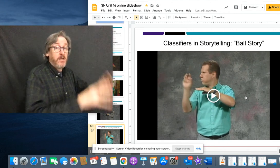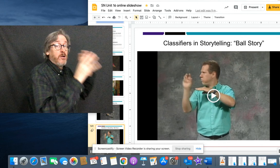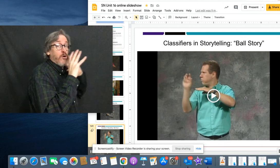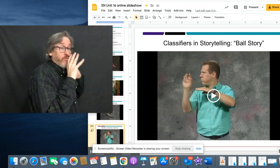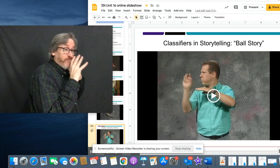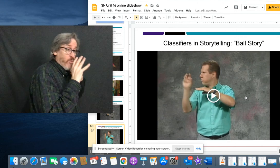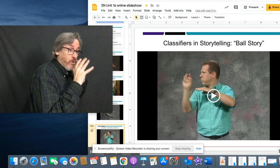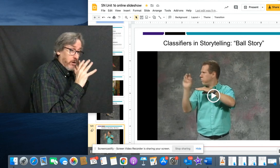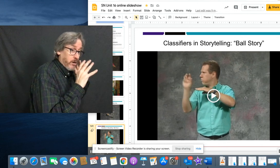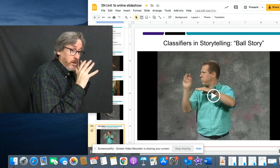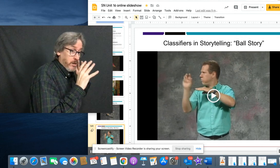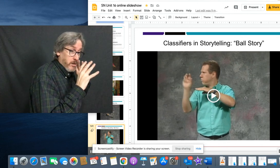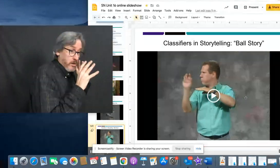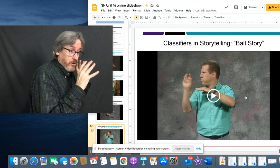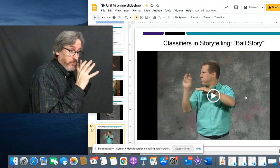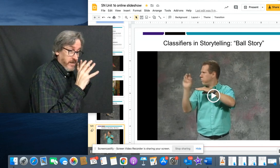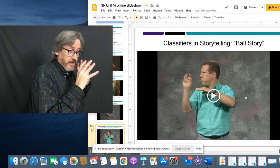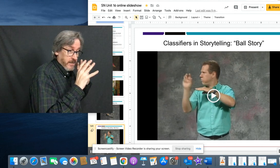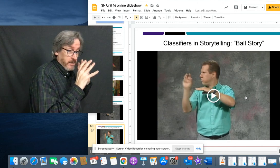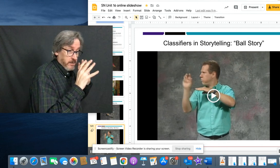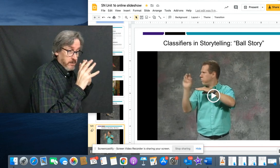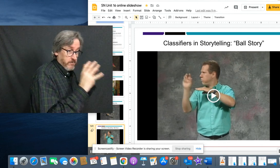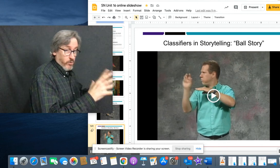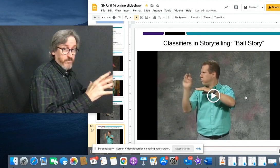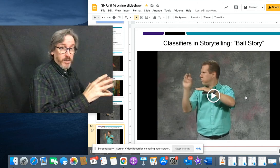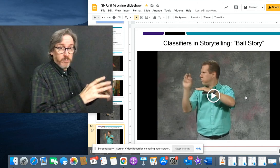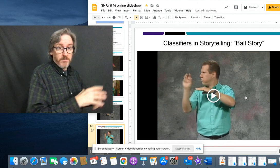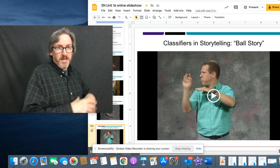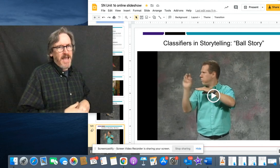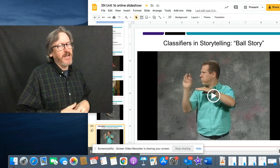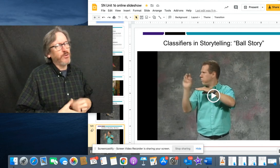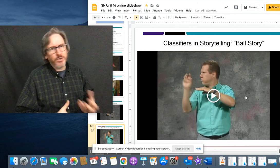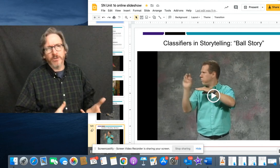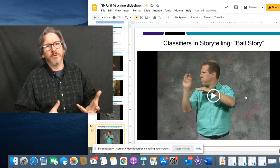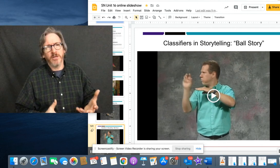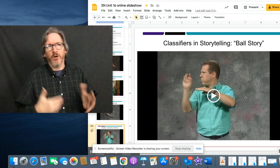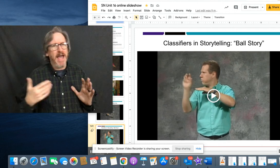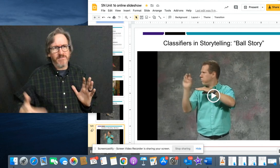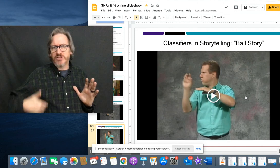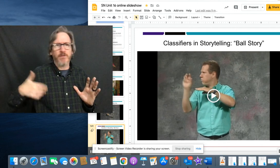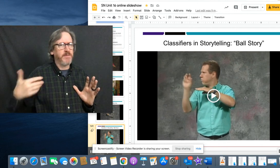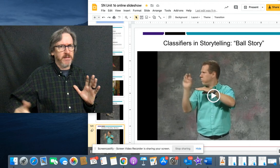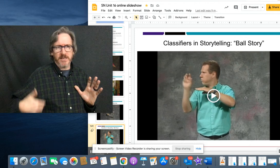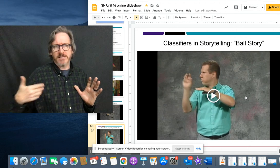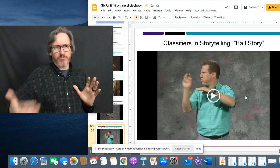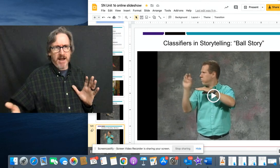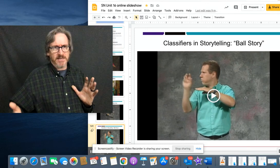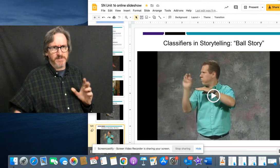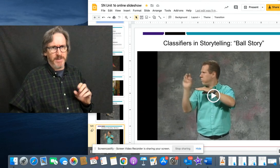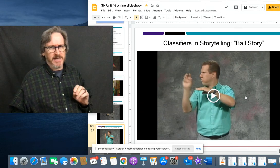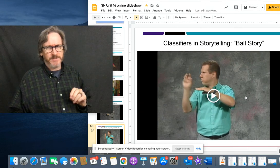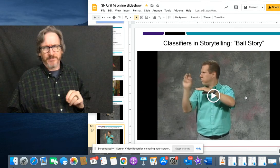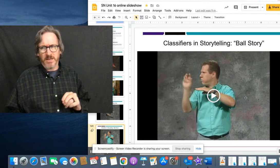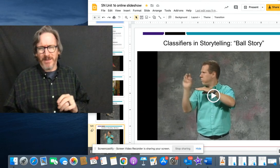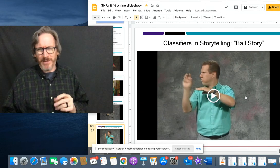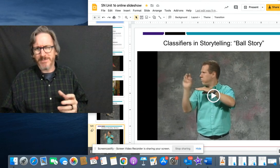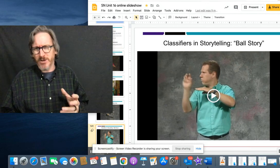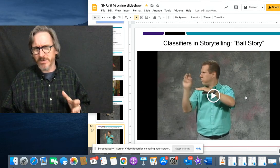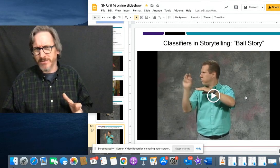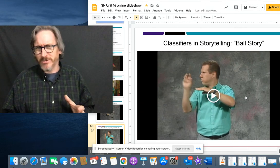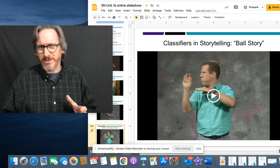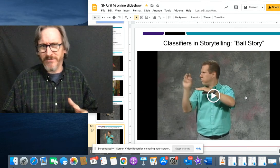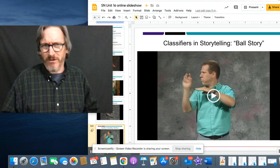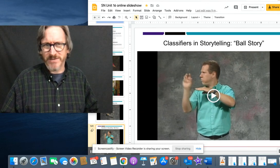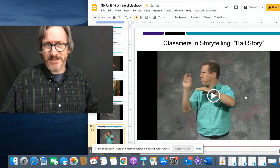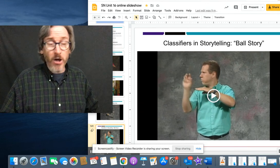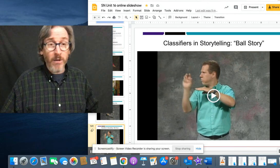for the portfolio. And you shouldn't have scripted things to practice, because it becomes